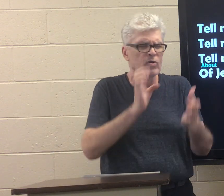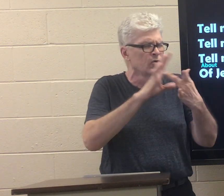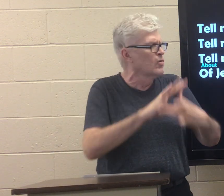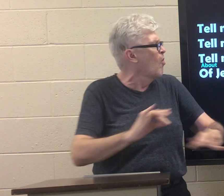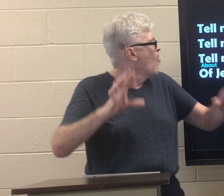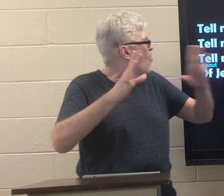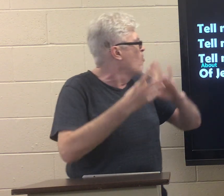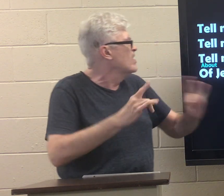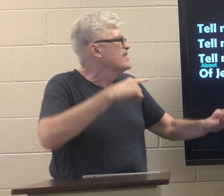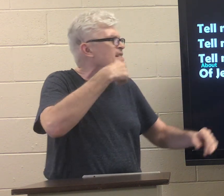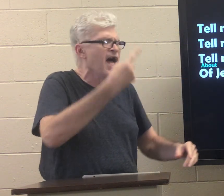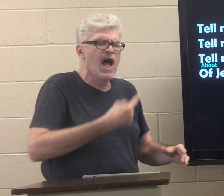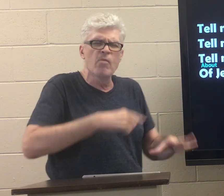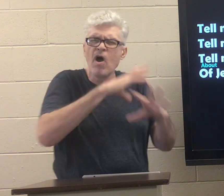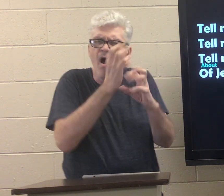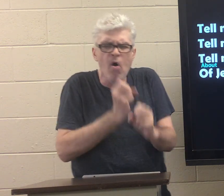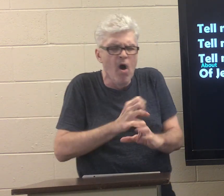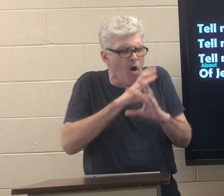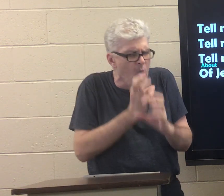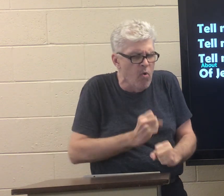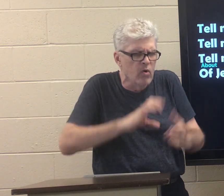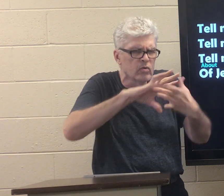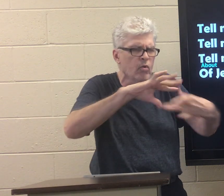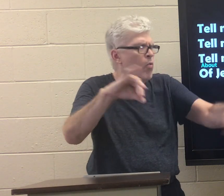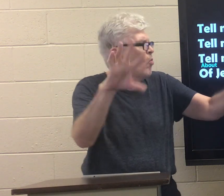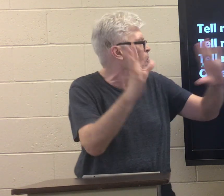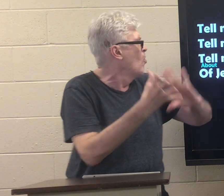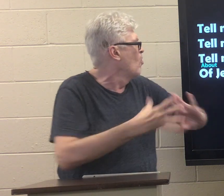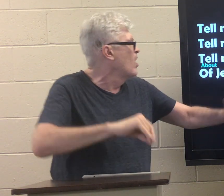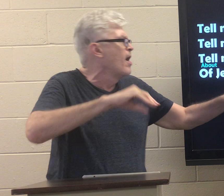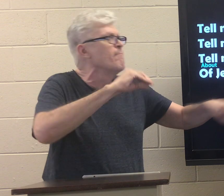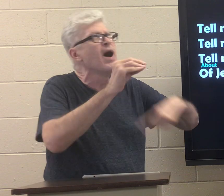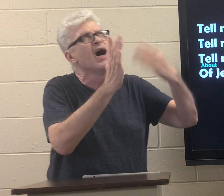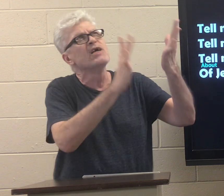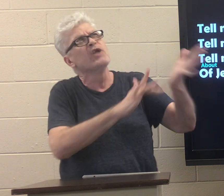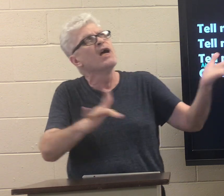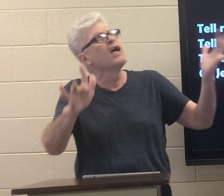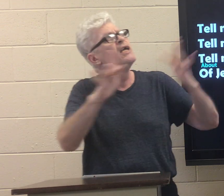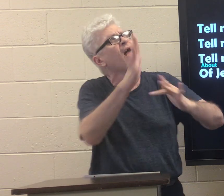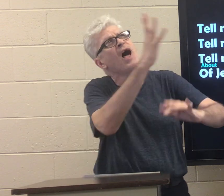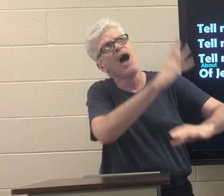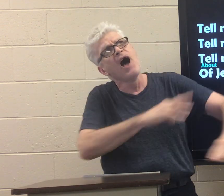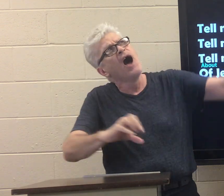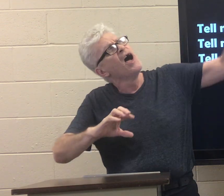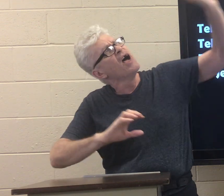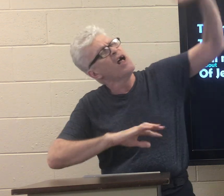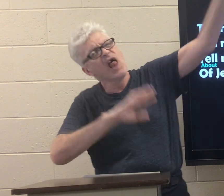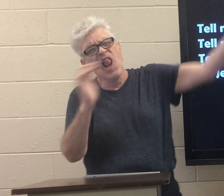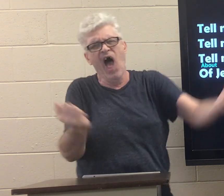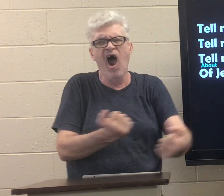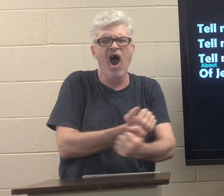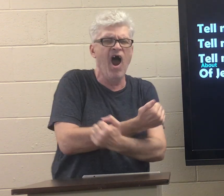story tell me the old old story of Jesus and his love